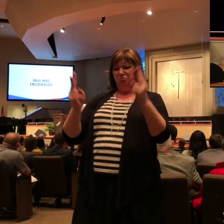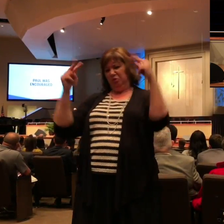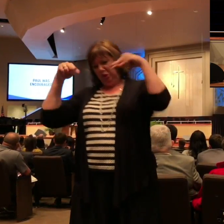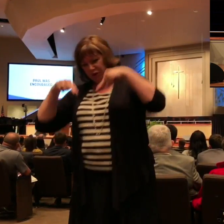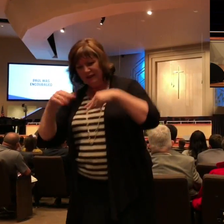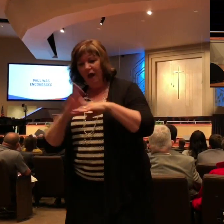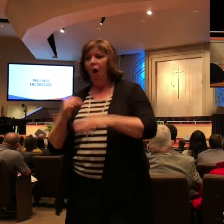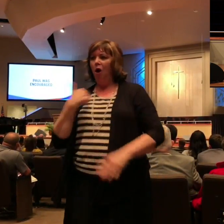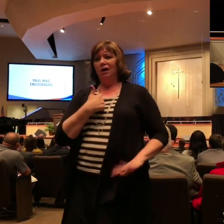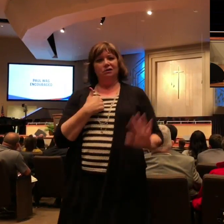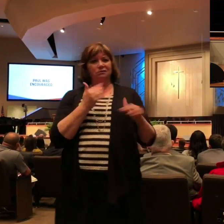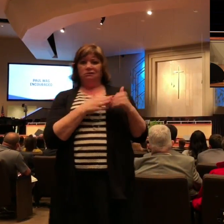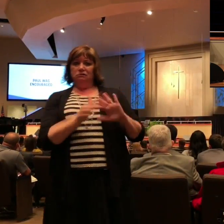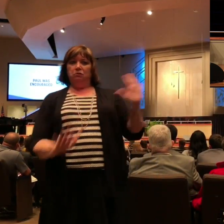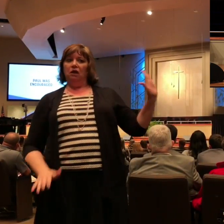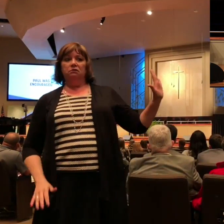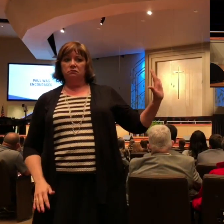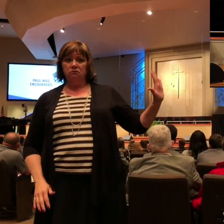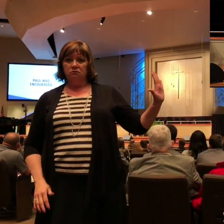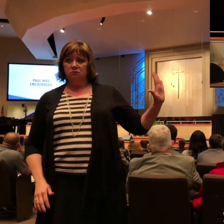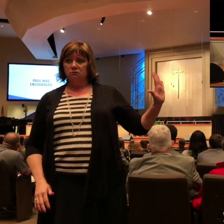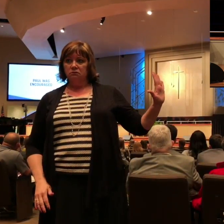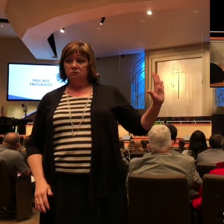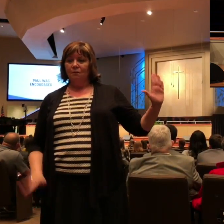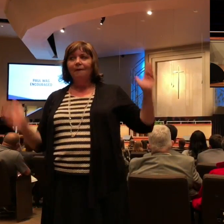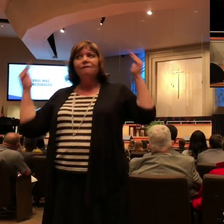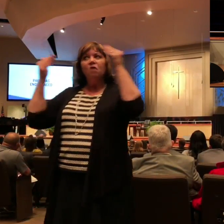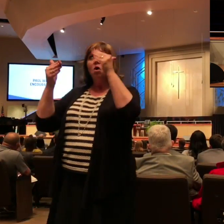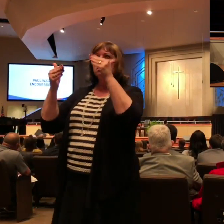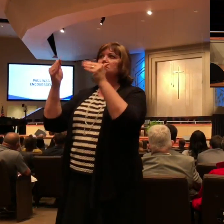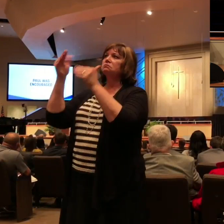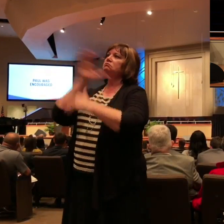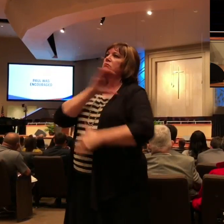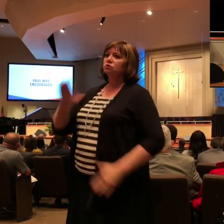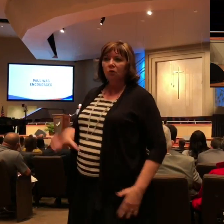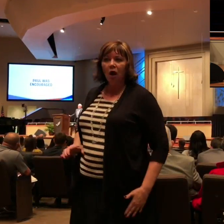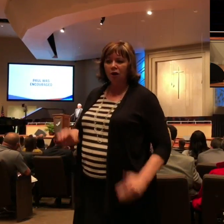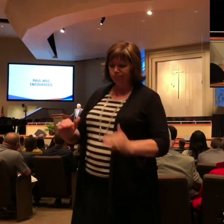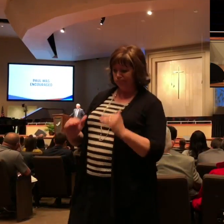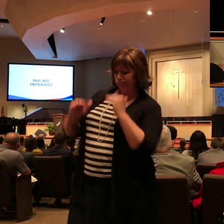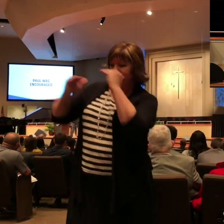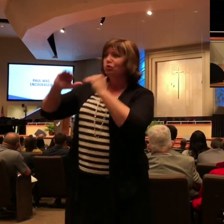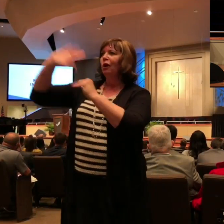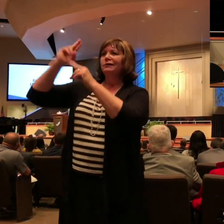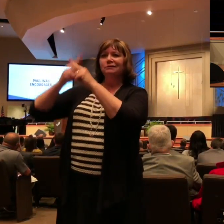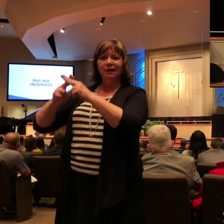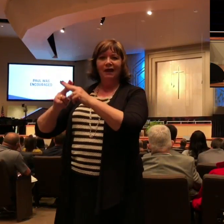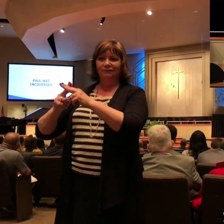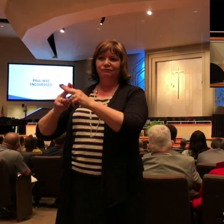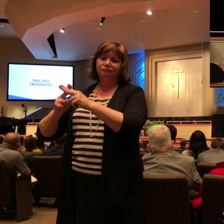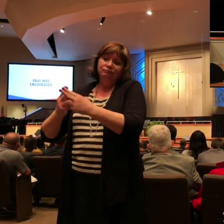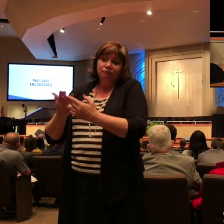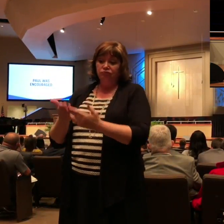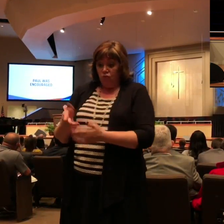name is far more important. I love that about Paul. They're in shackles. The only thing that mattered